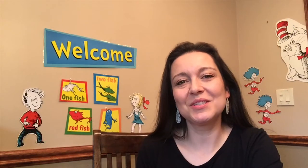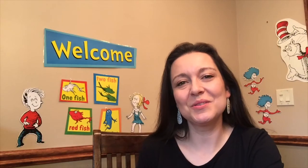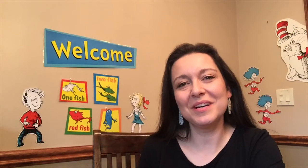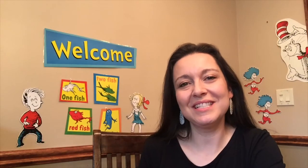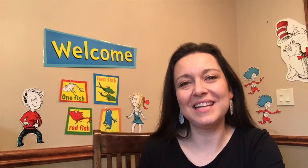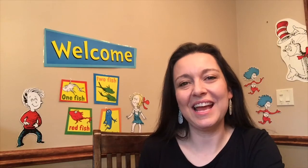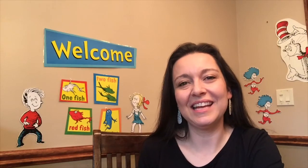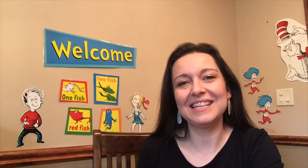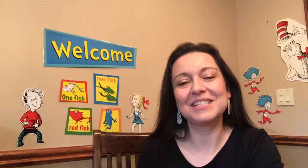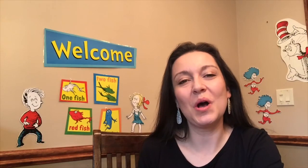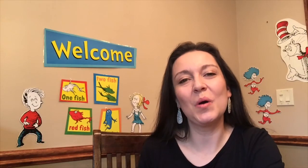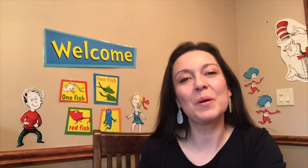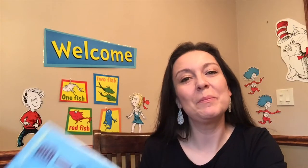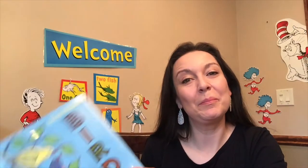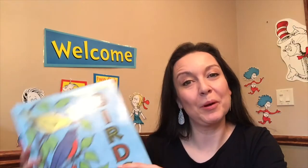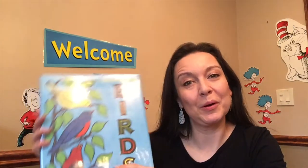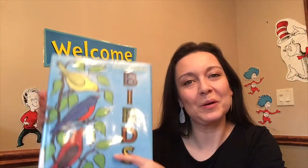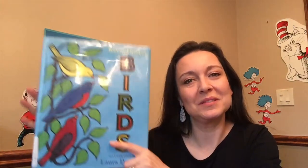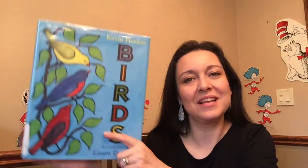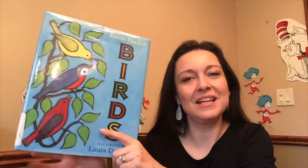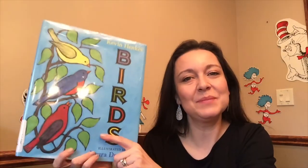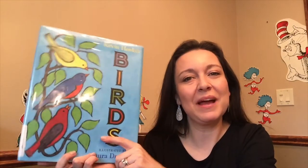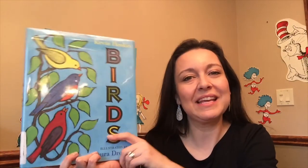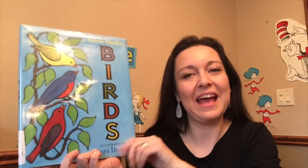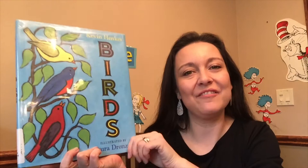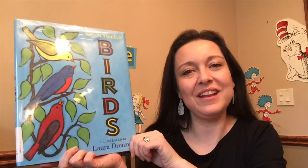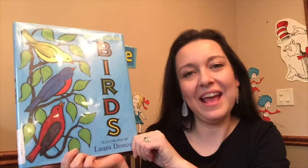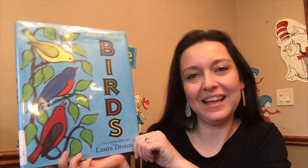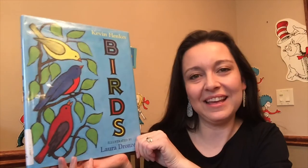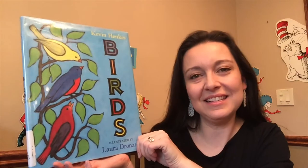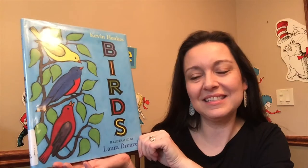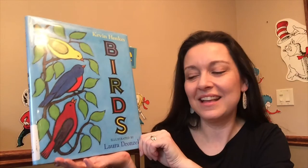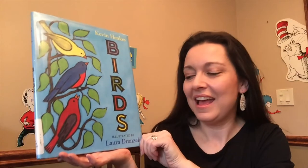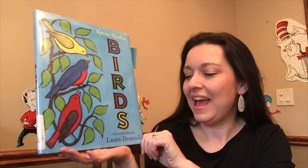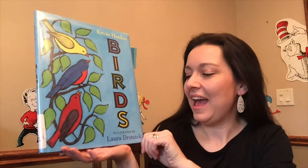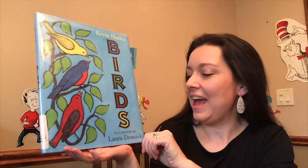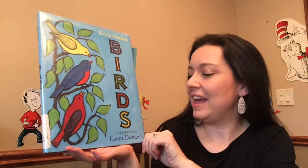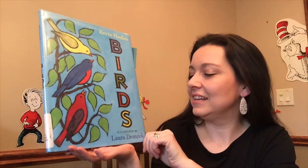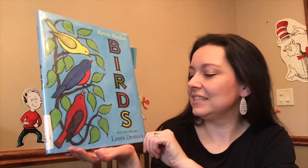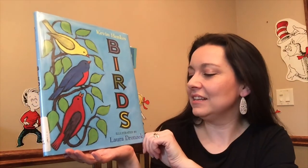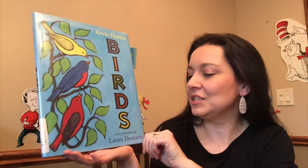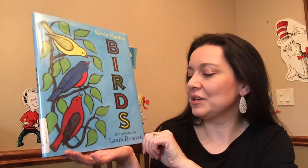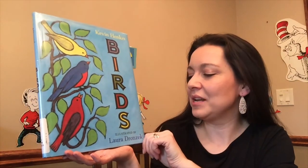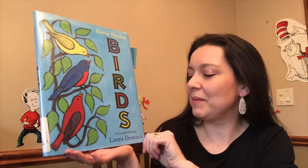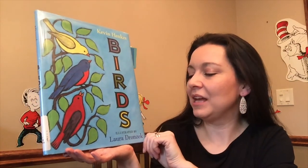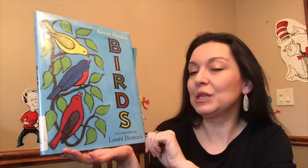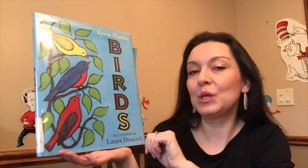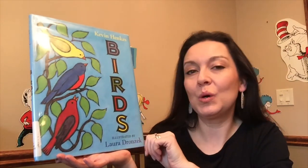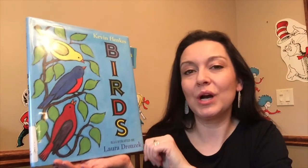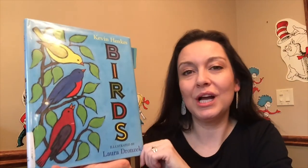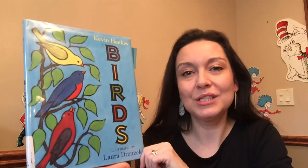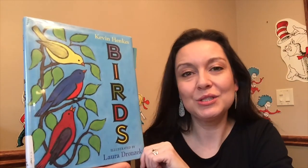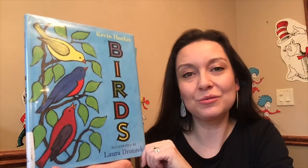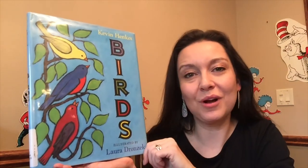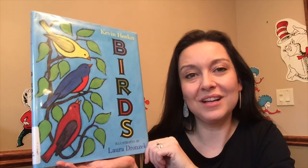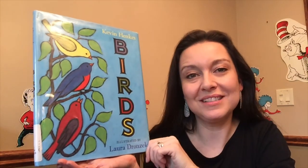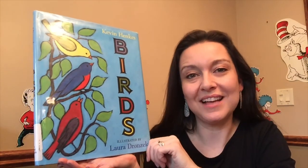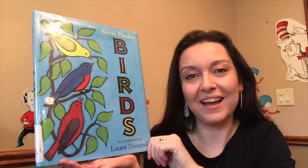story today is called birds and it's by kevin hankis and it's illustrated by laura dronzek